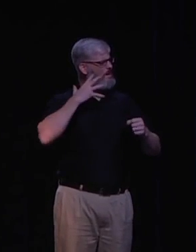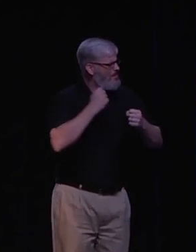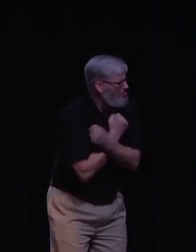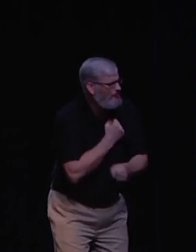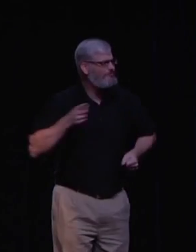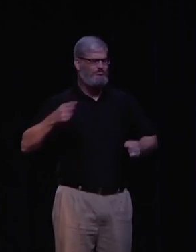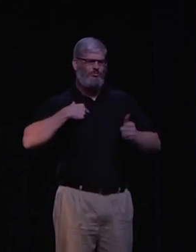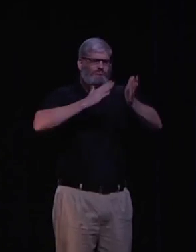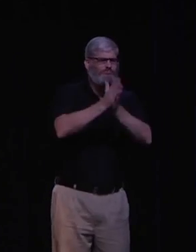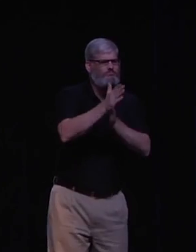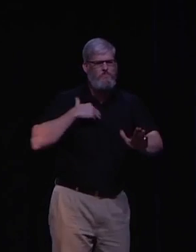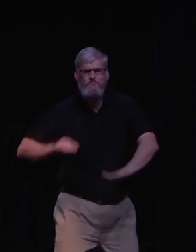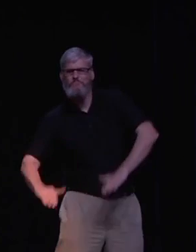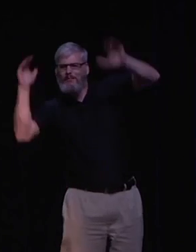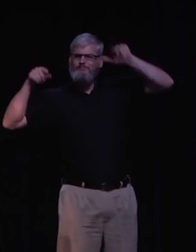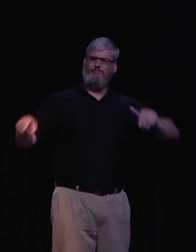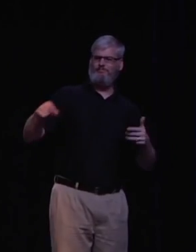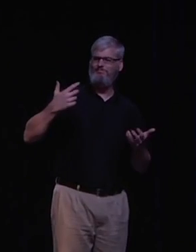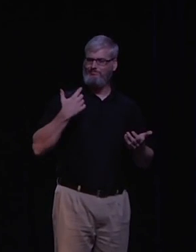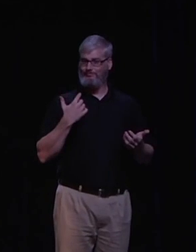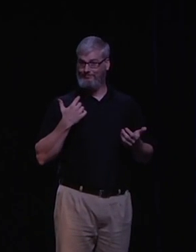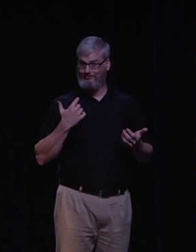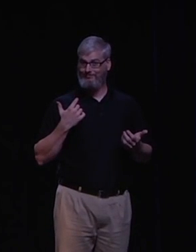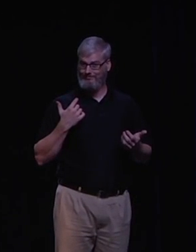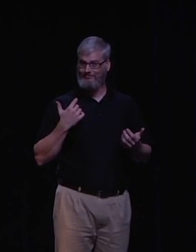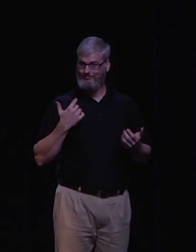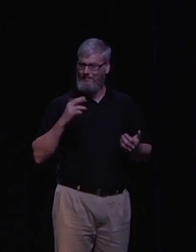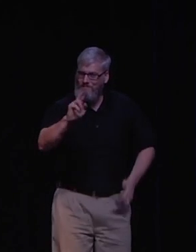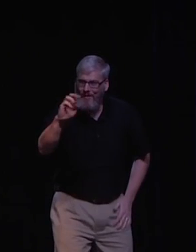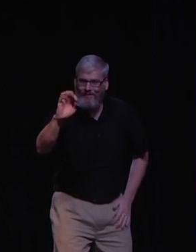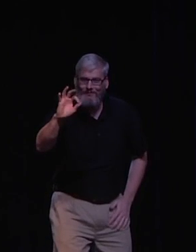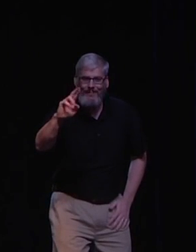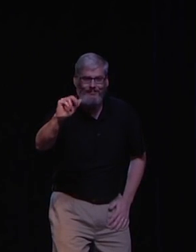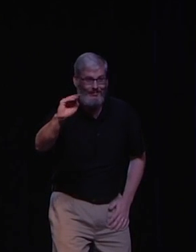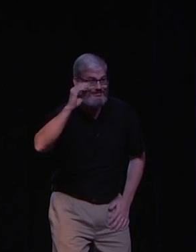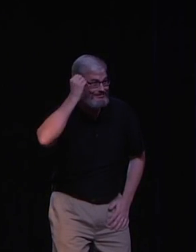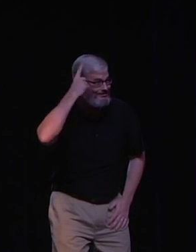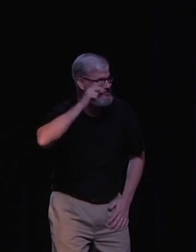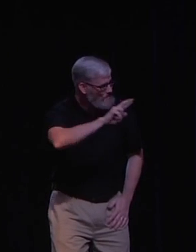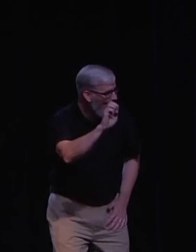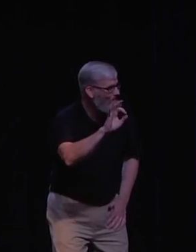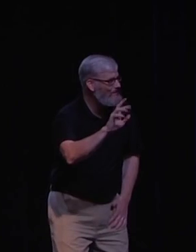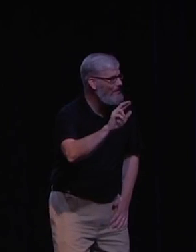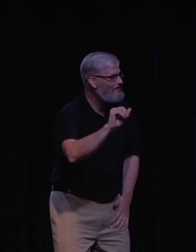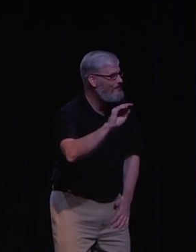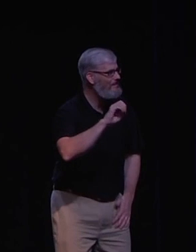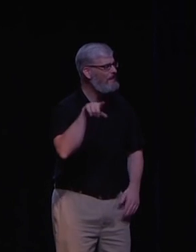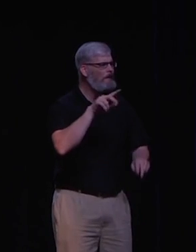I wanted to bring this to the world much like my atheism. I'm to say, it's okay that she's deaf and blind. You know, I want to reframe this,